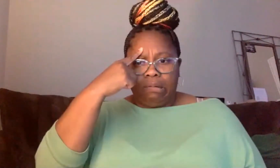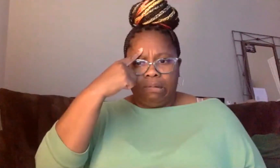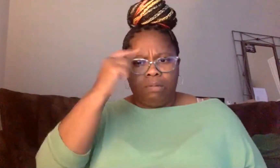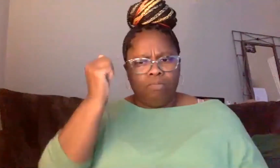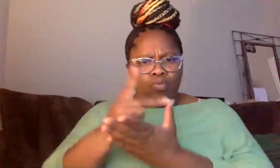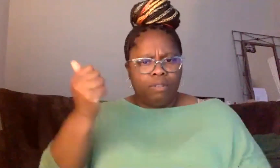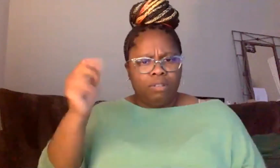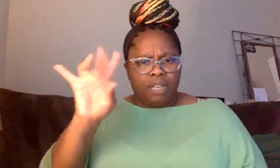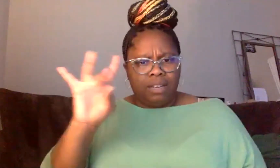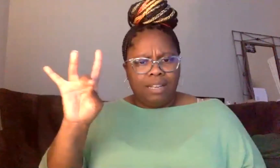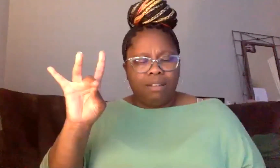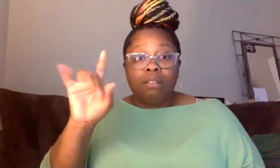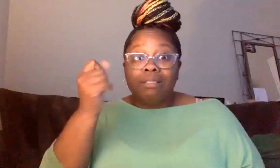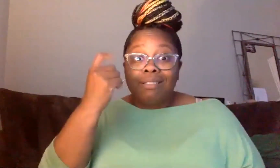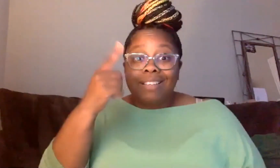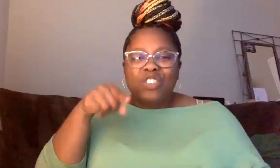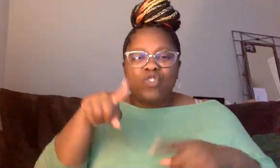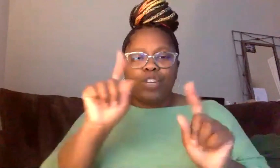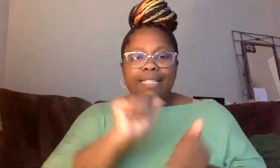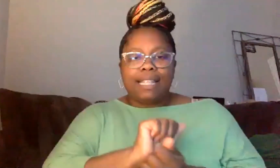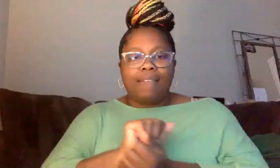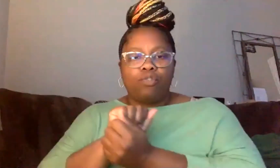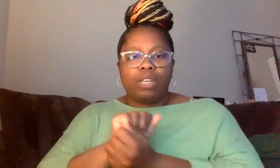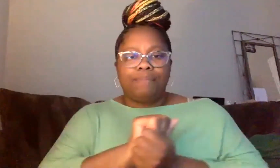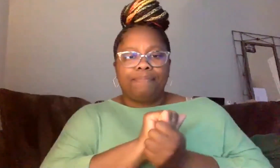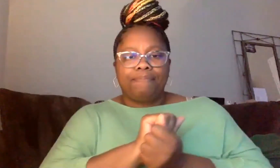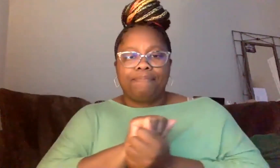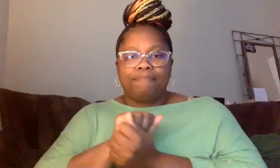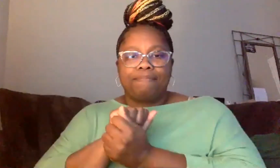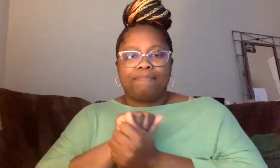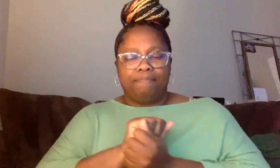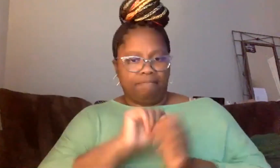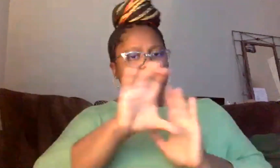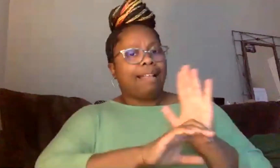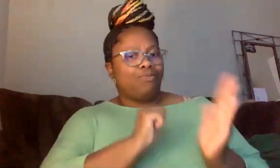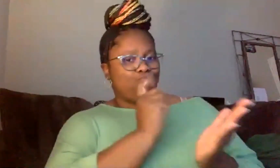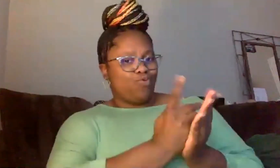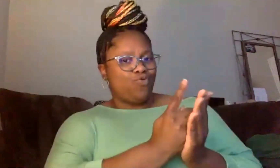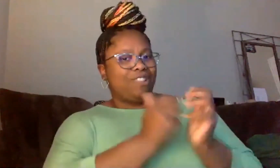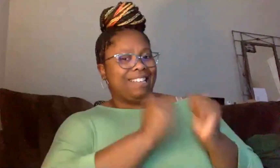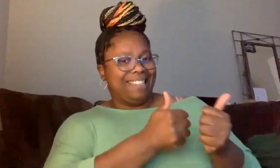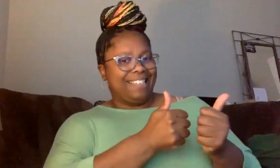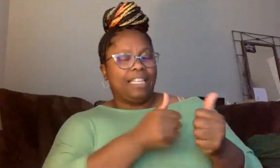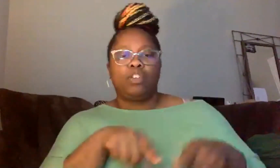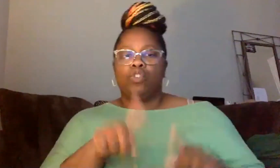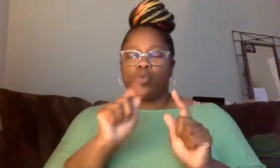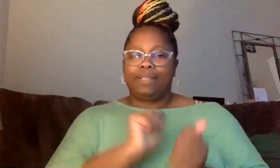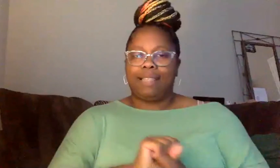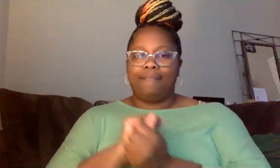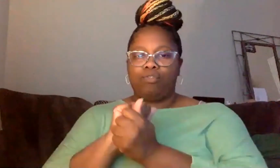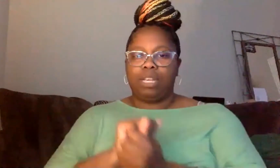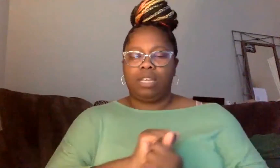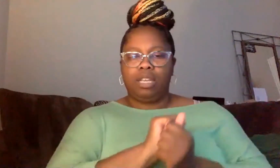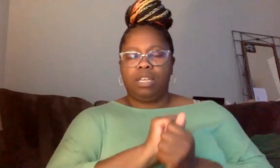ratified. That was in the middle of slavery, though. You have to understand that. And it can't uphold exactly what it means for American